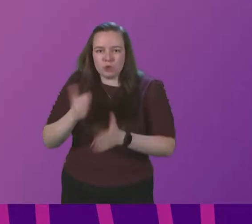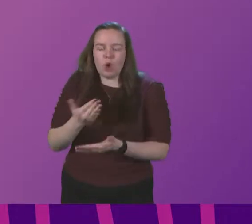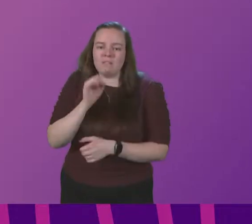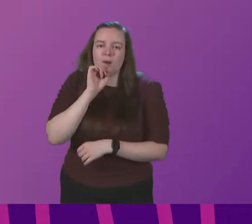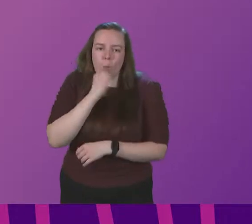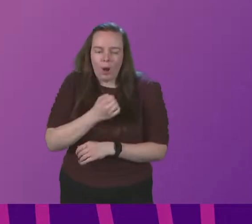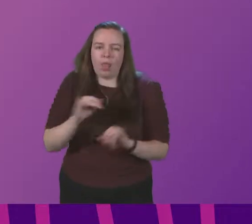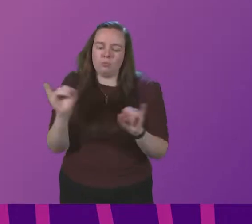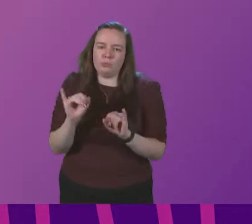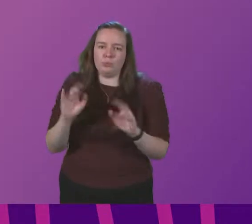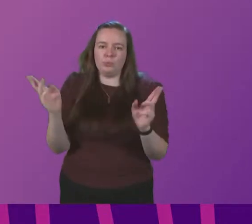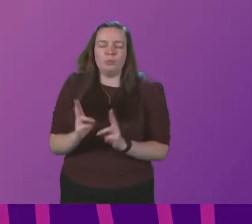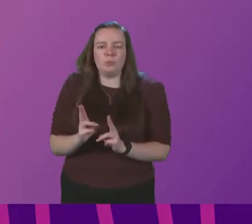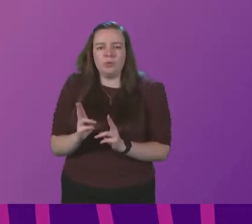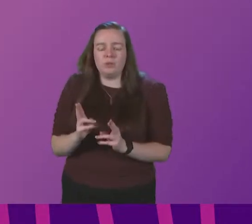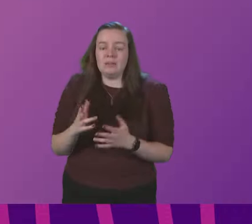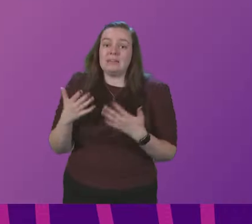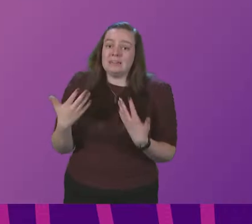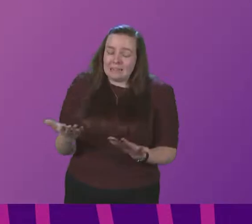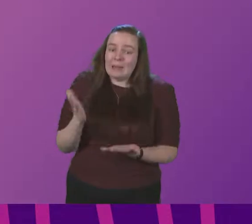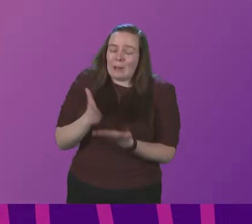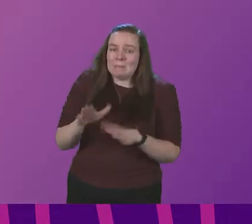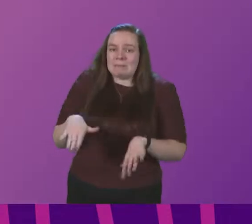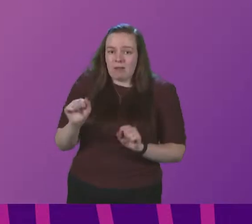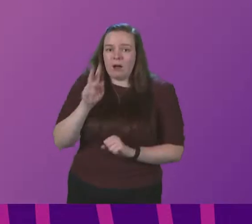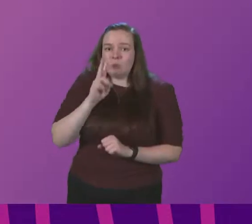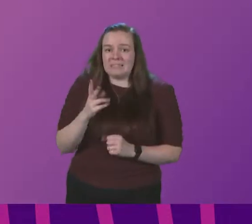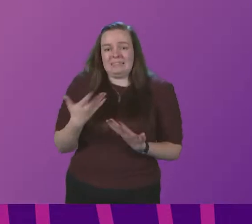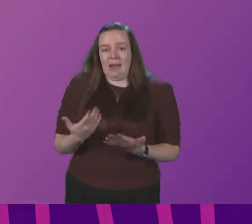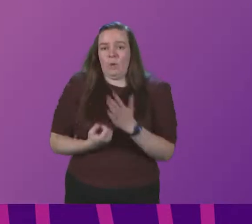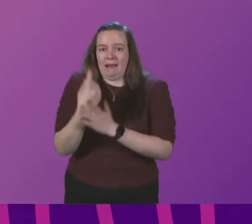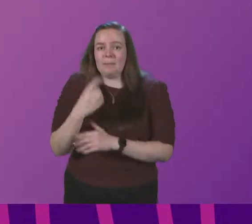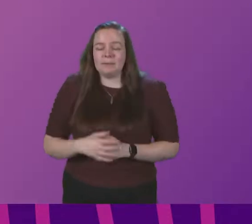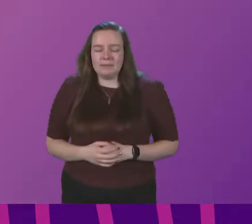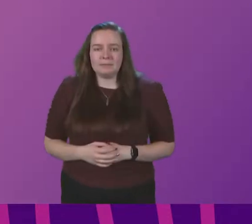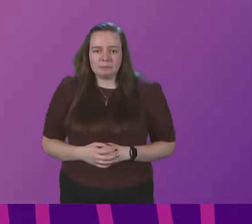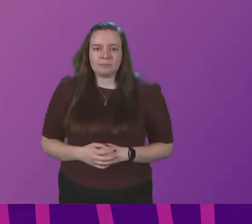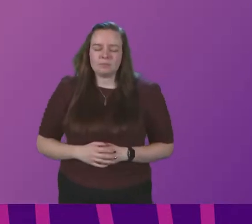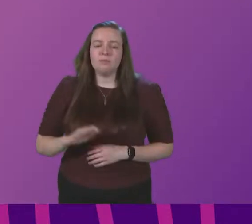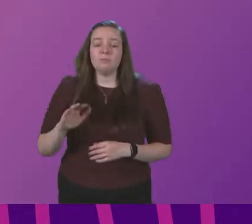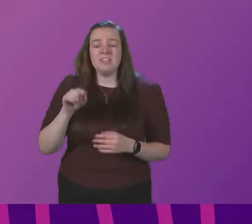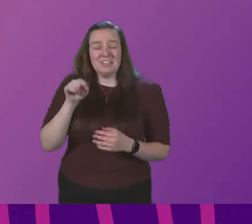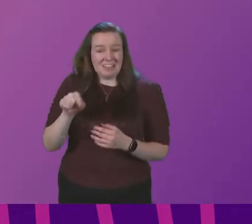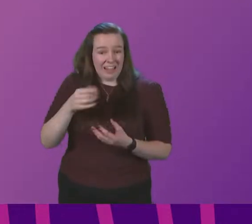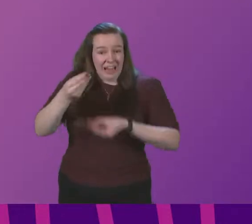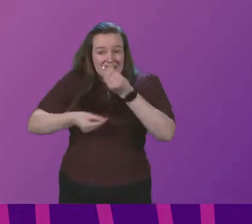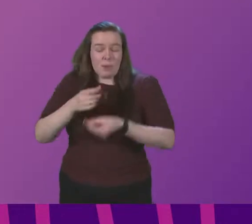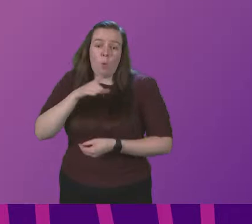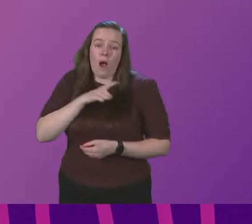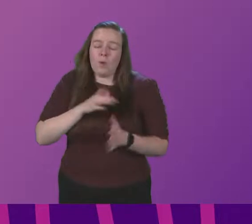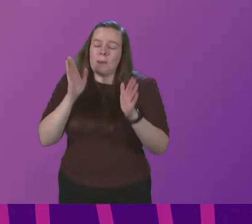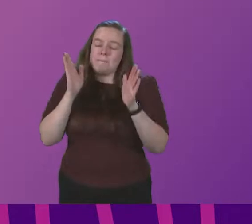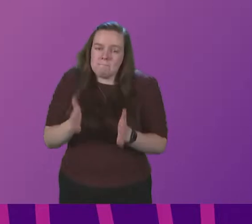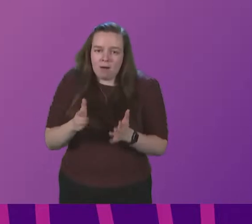also be severe. Indeed, we are starting to see these impacts already. All of this explains why we must